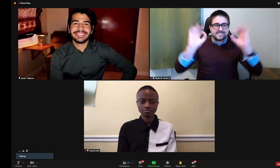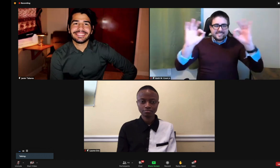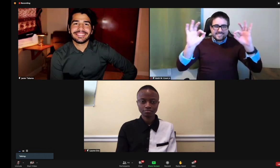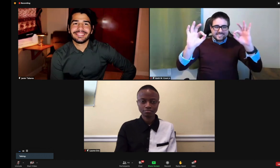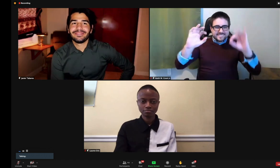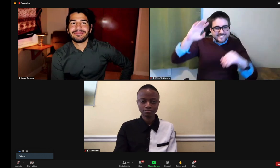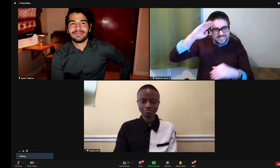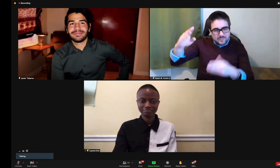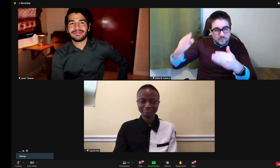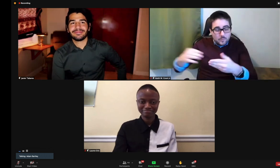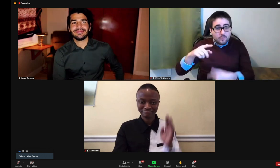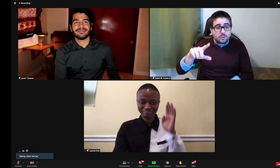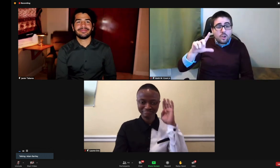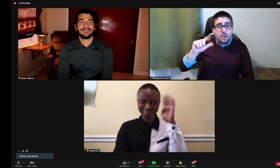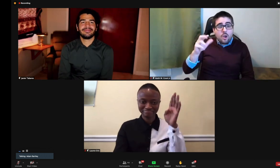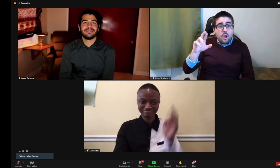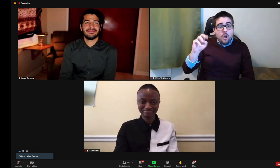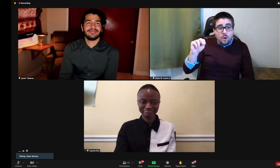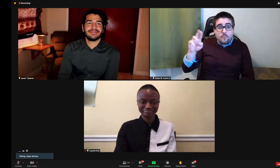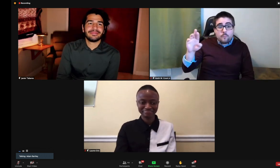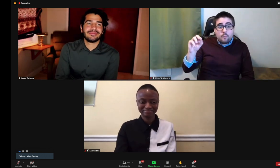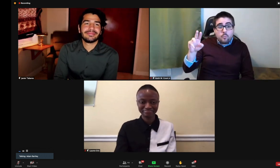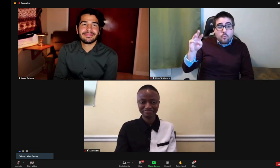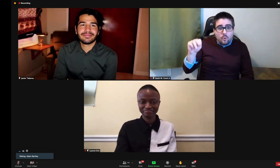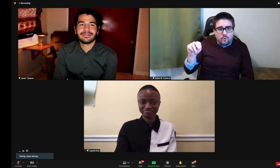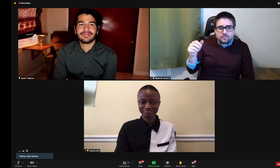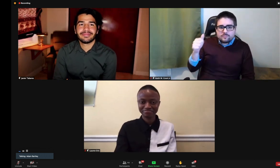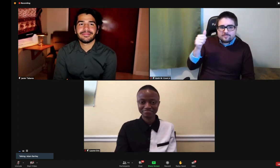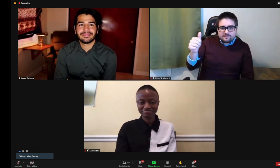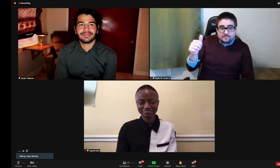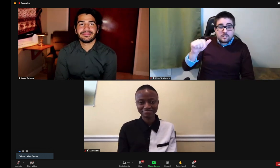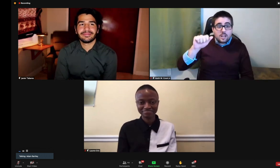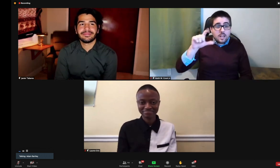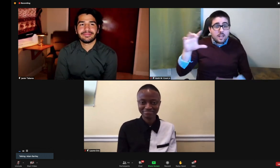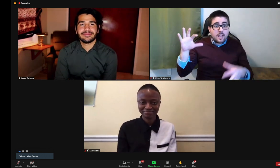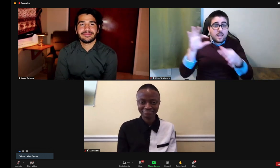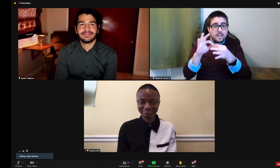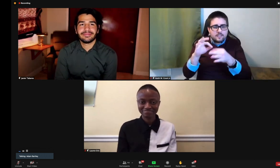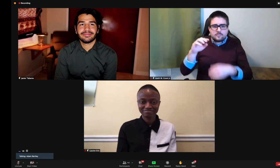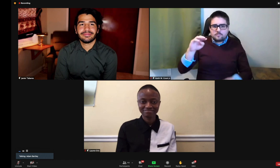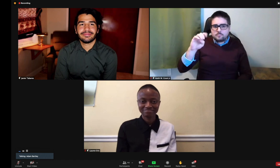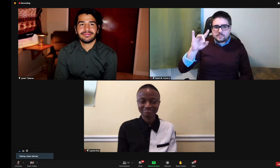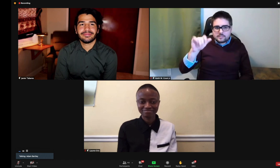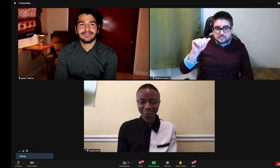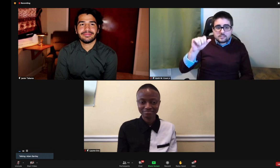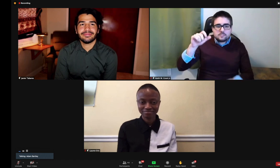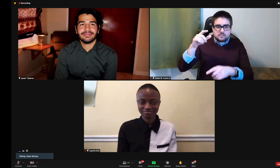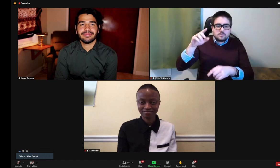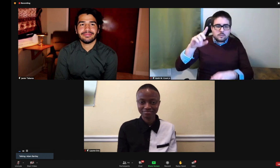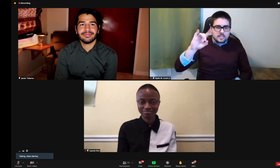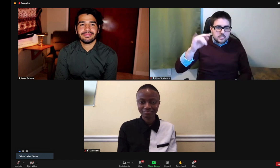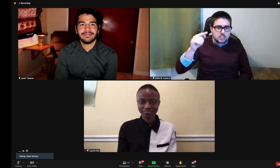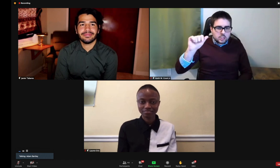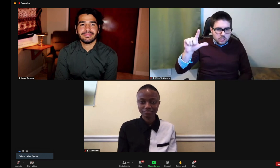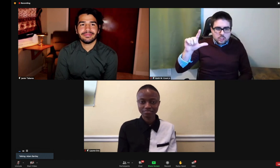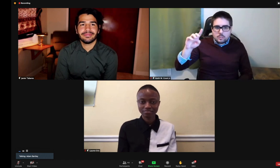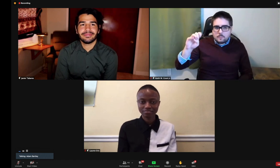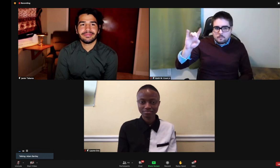Ah, great. Great to have you here. So, Lauren, Lauren works with ASL Connect as